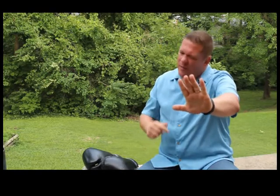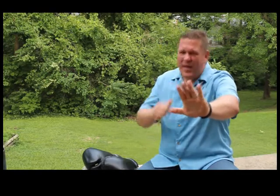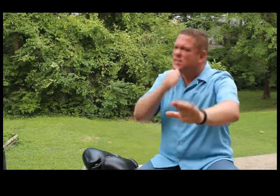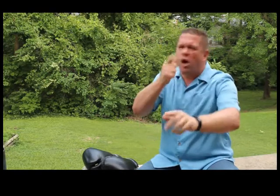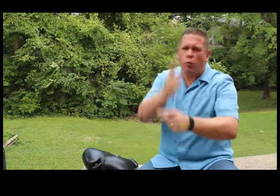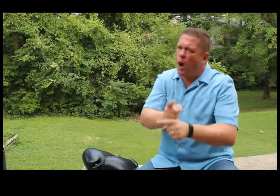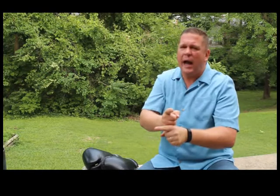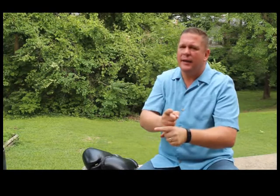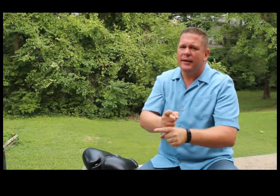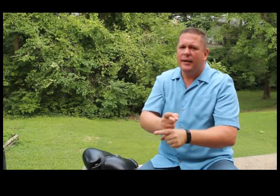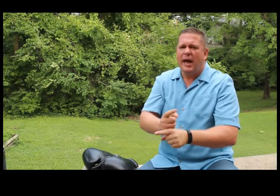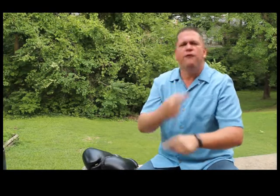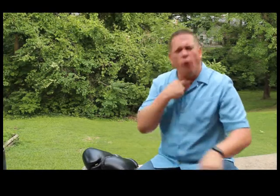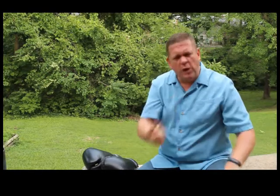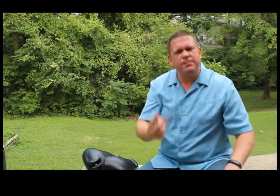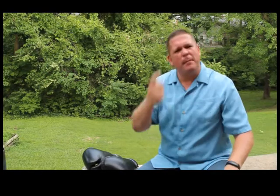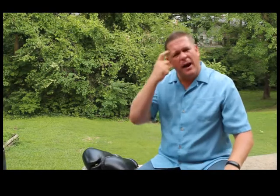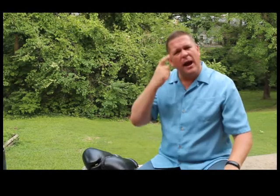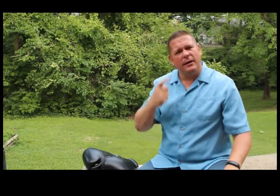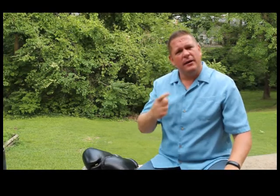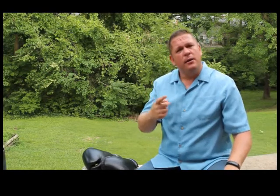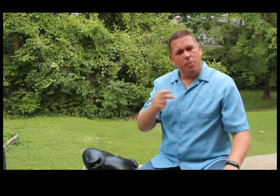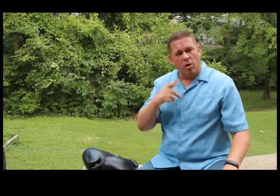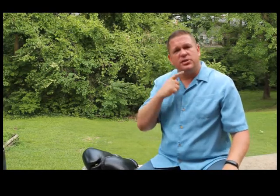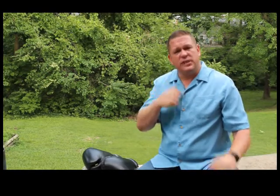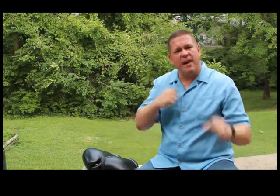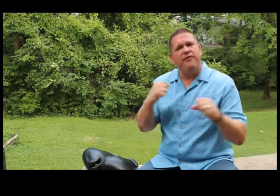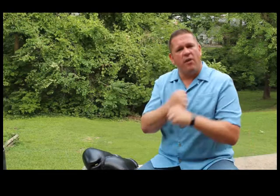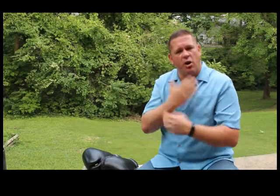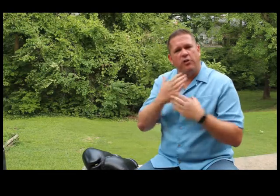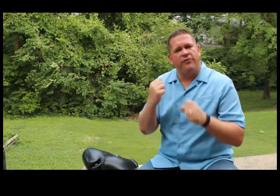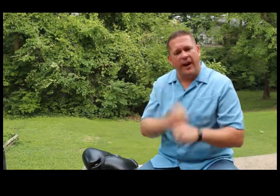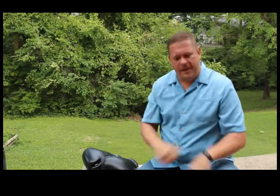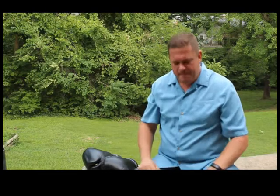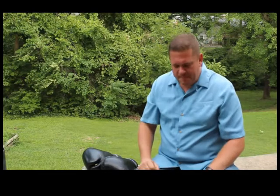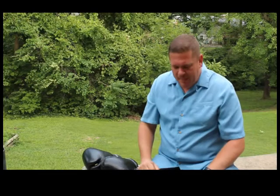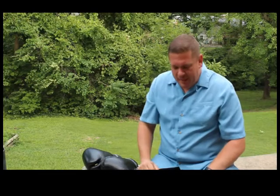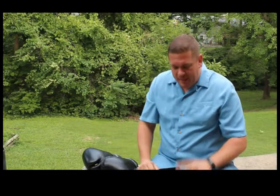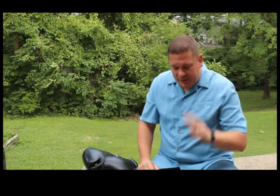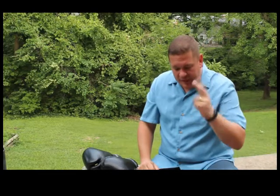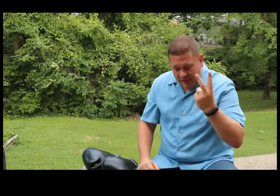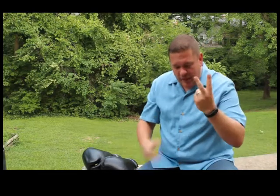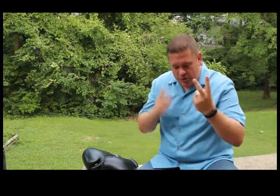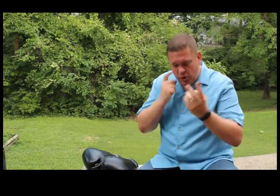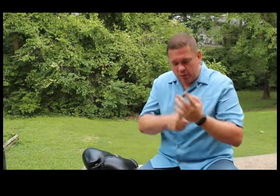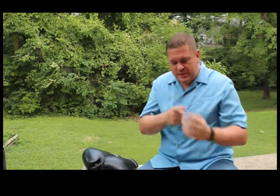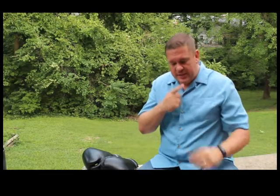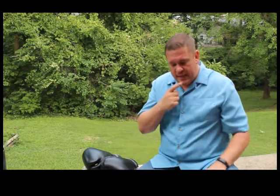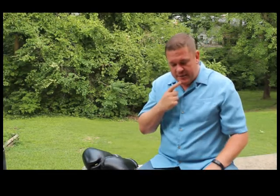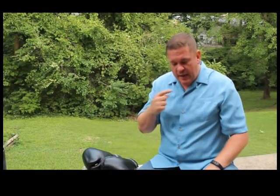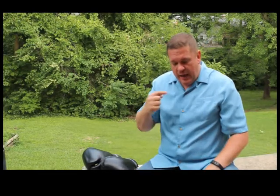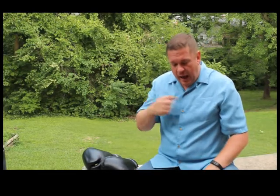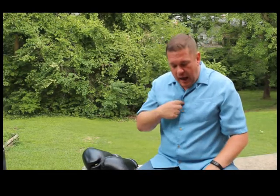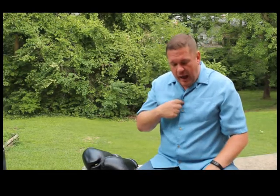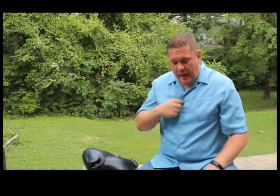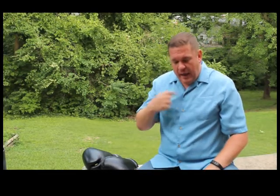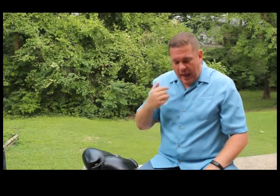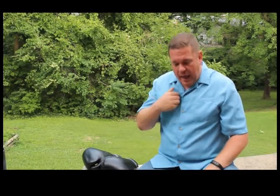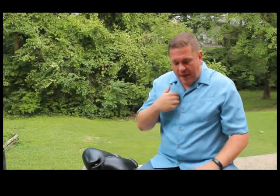That's not right. And voice my mind. Paul says, have fought a good fight. The second thing I want you to notice, he says, I have